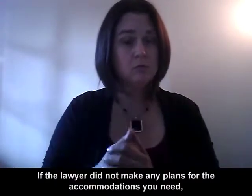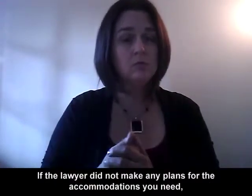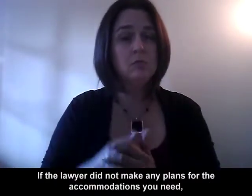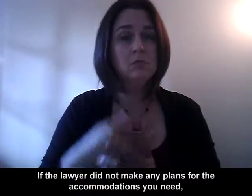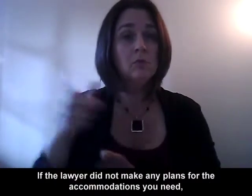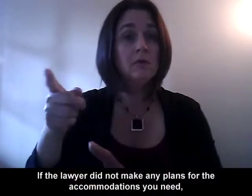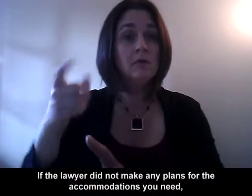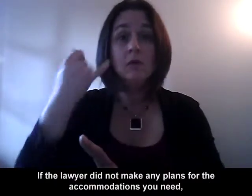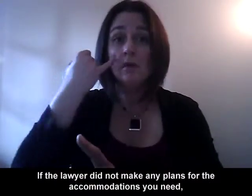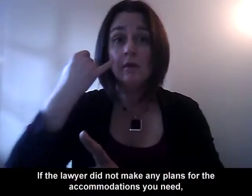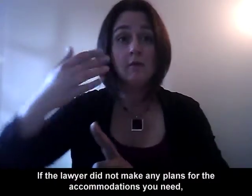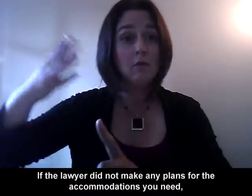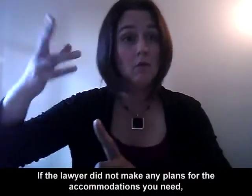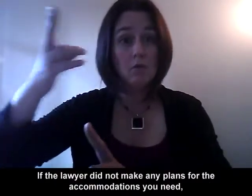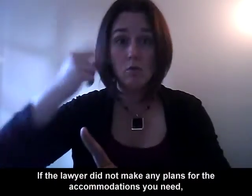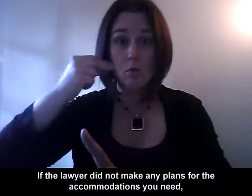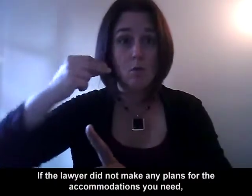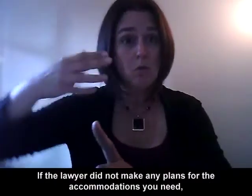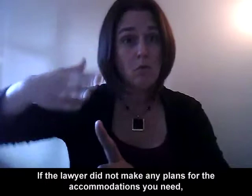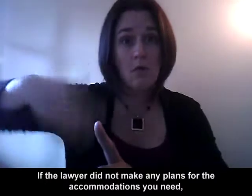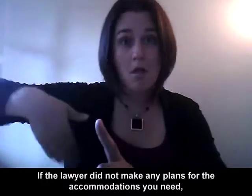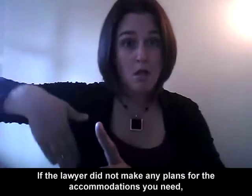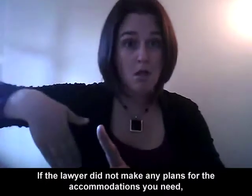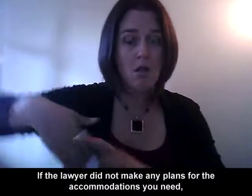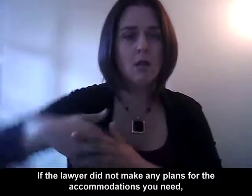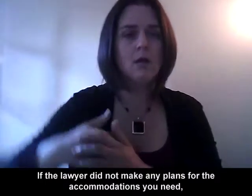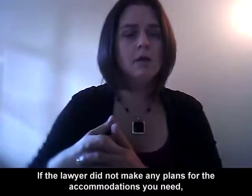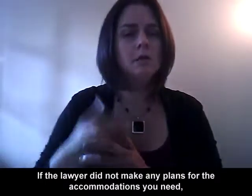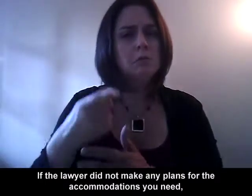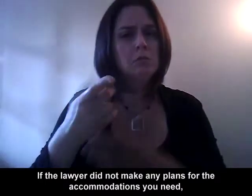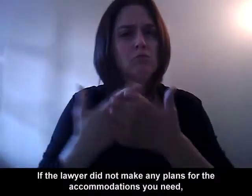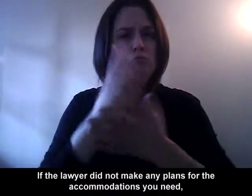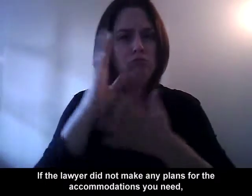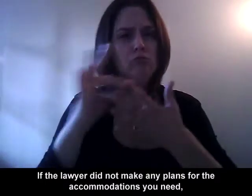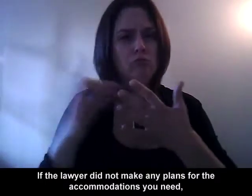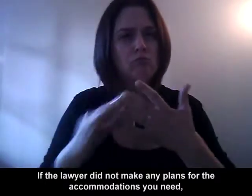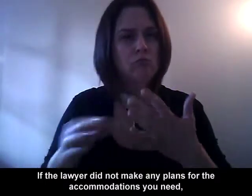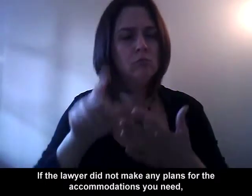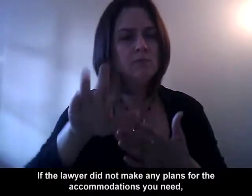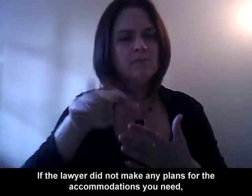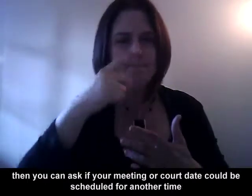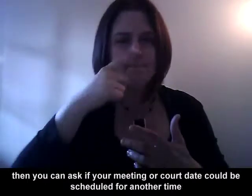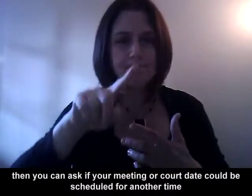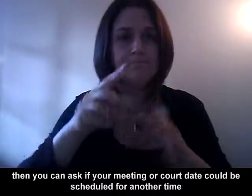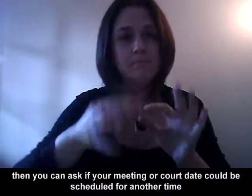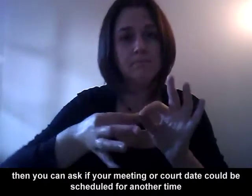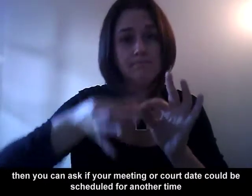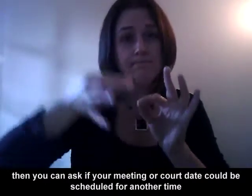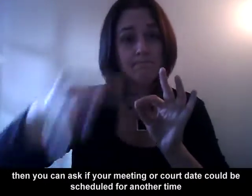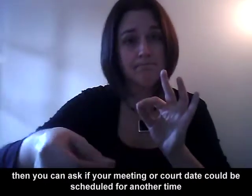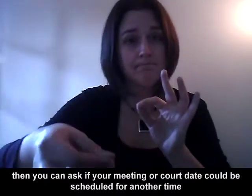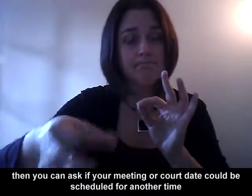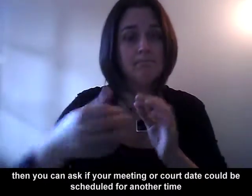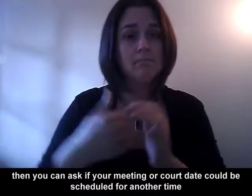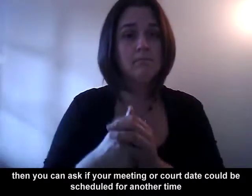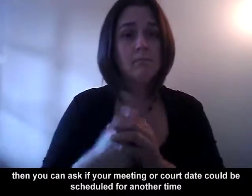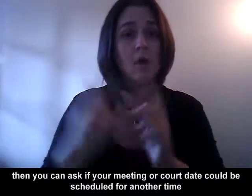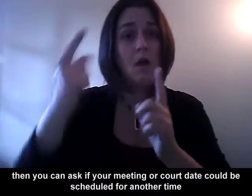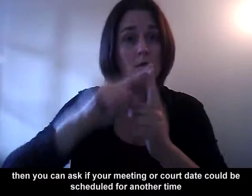If the lawyer did not make any plans for the accommodations you need, then you can ask if your meeting or court date